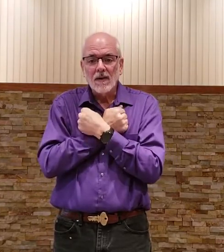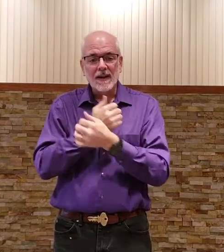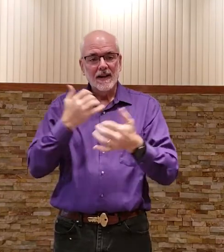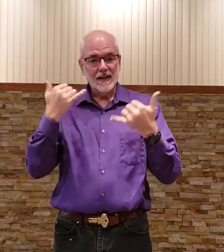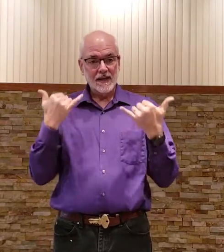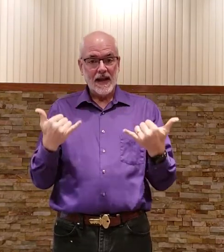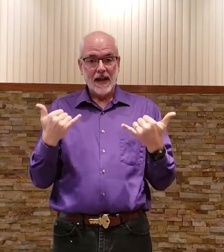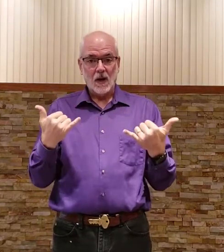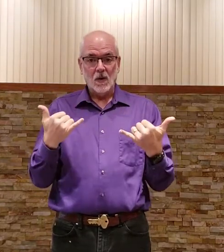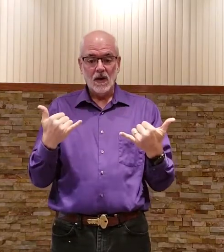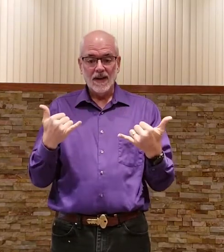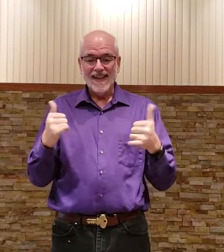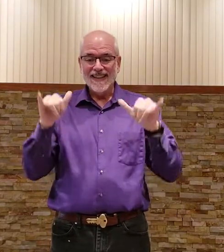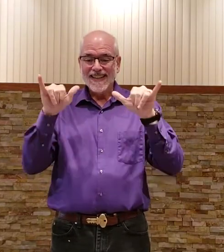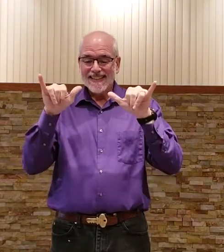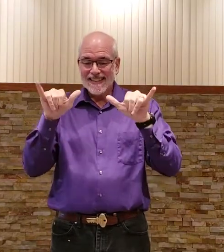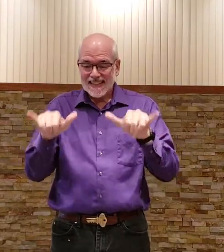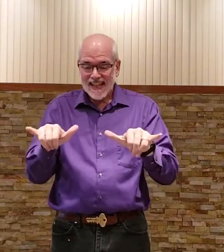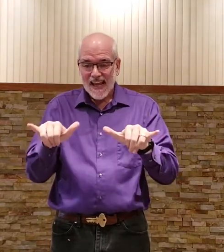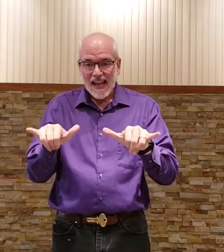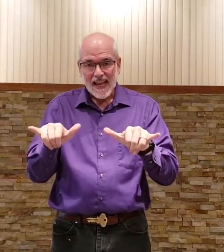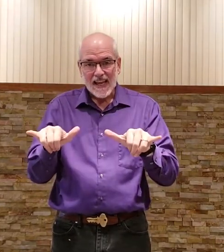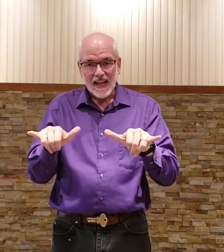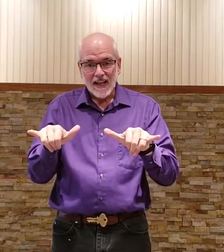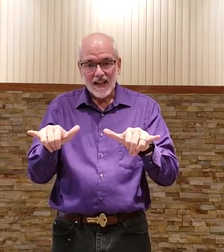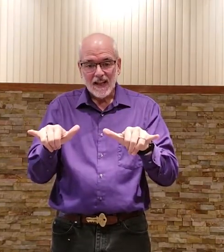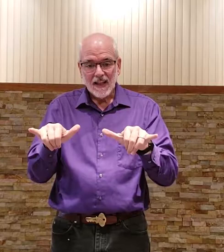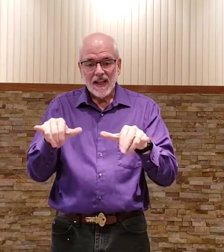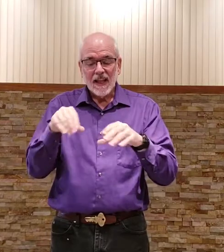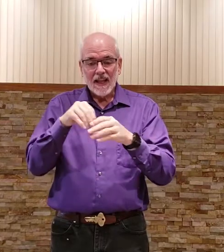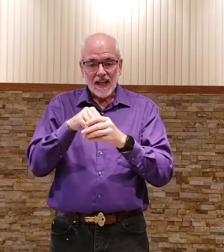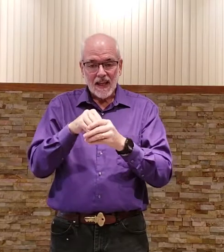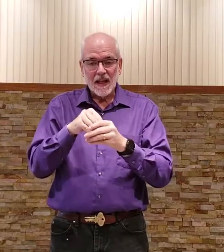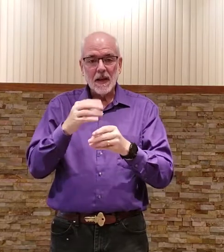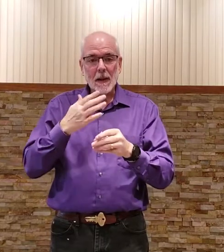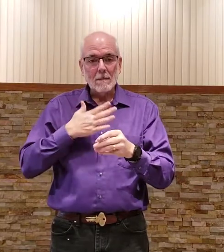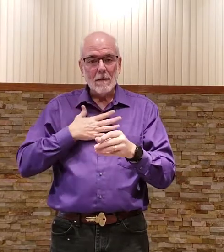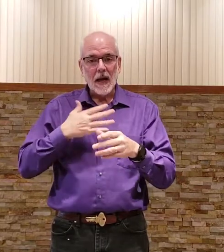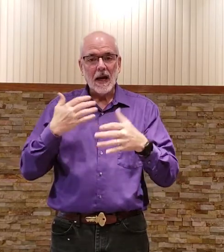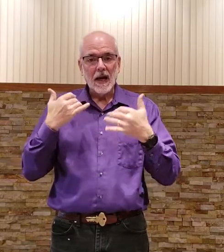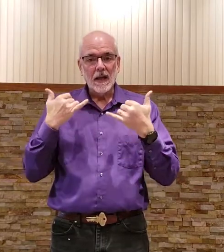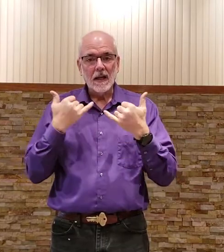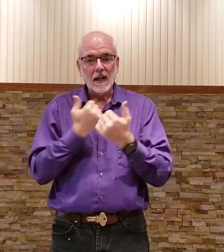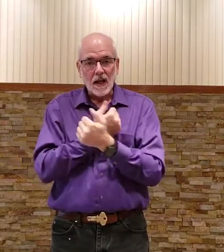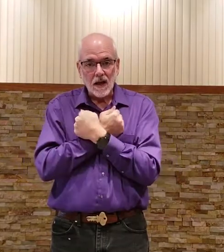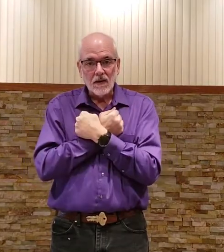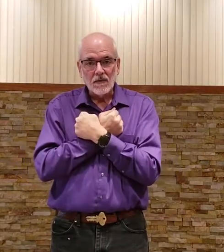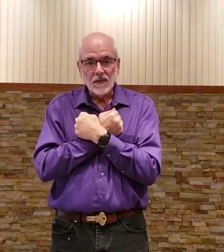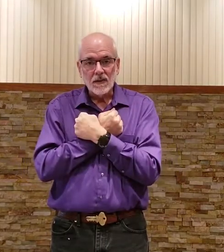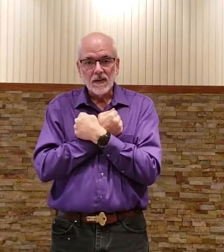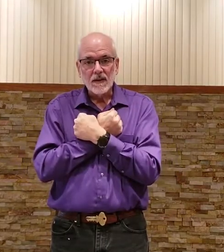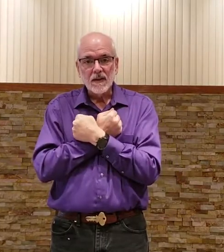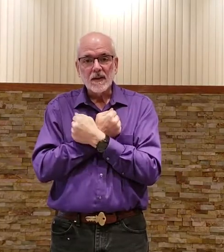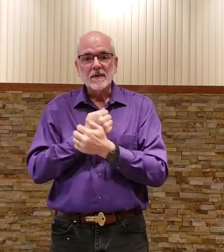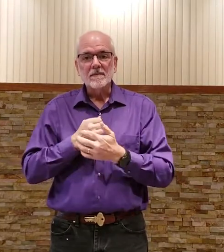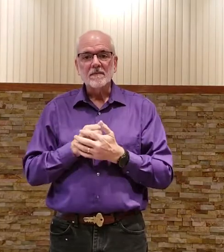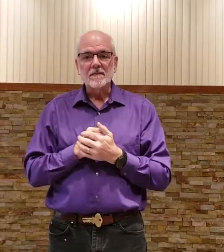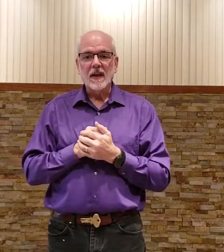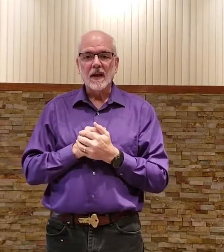now stay in my love okay